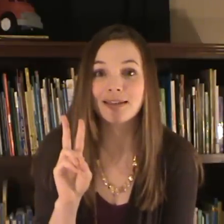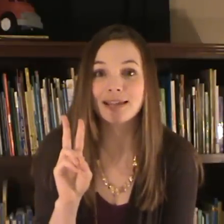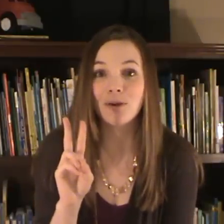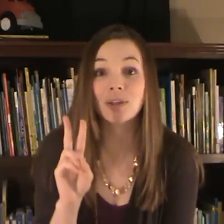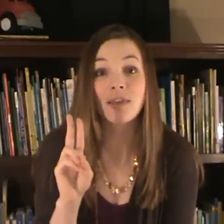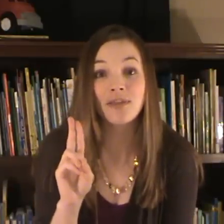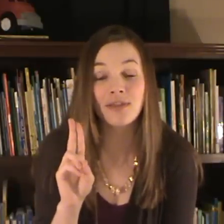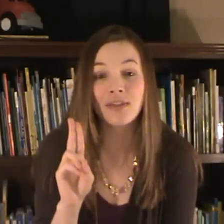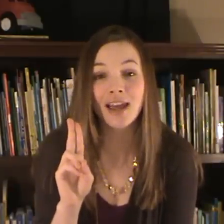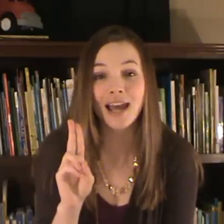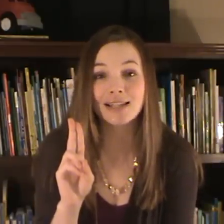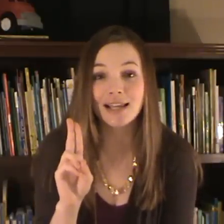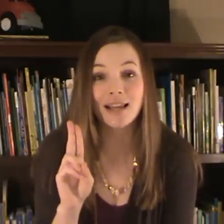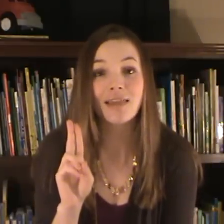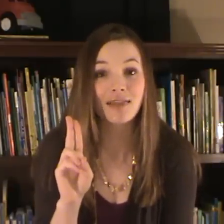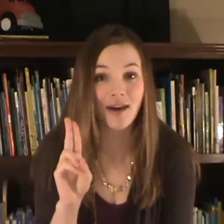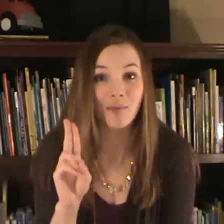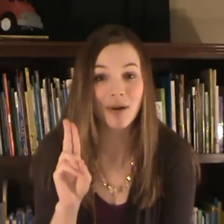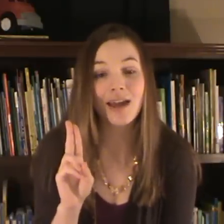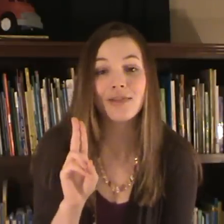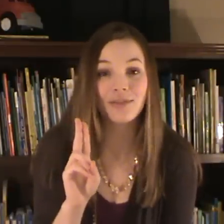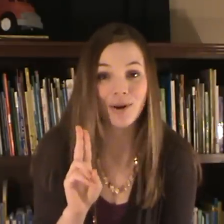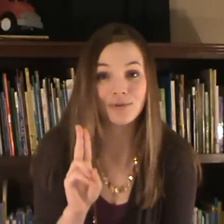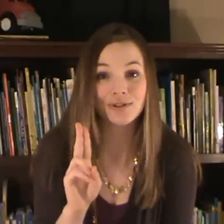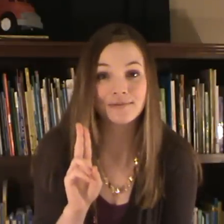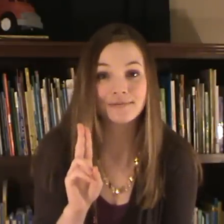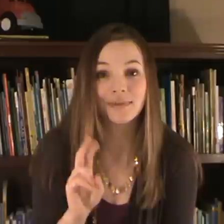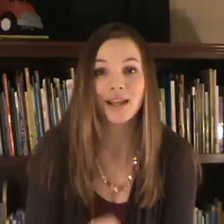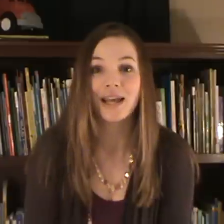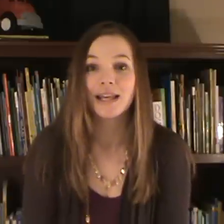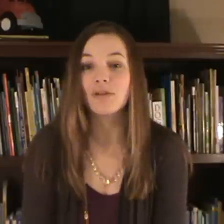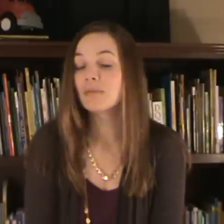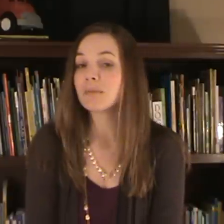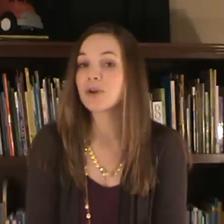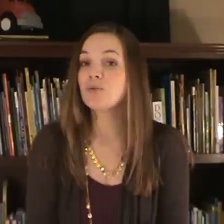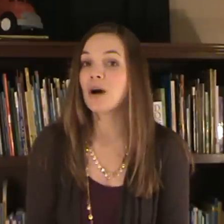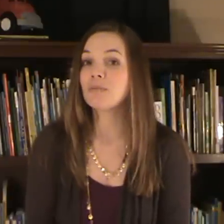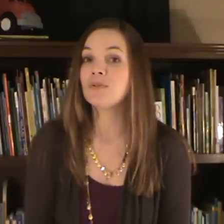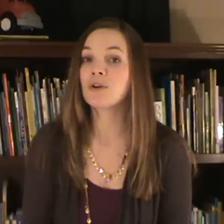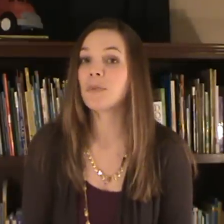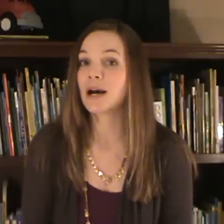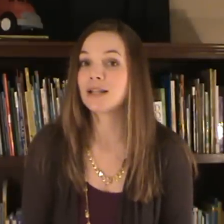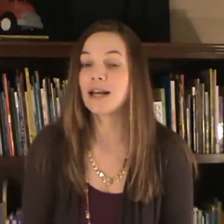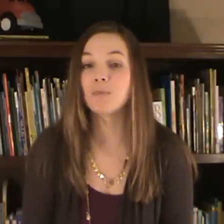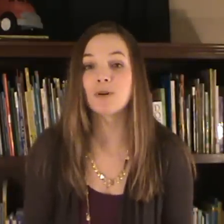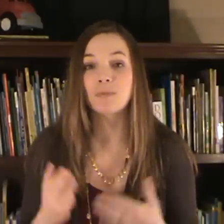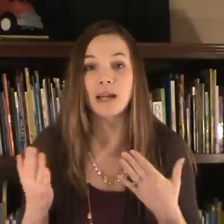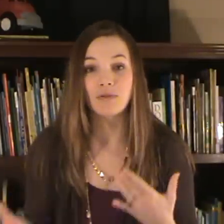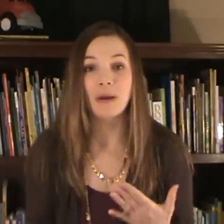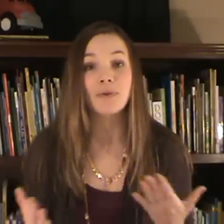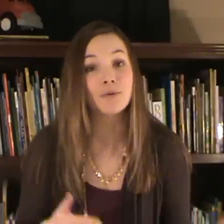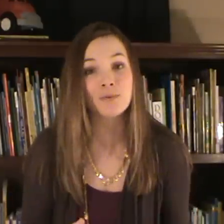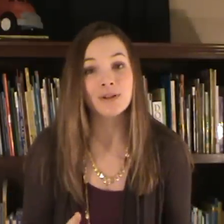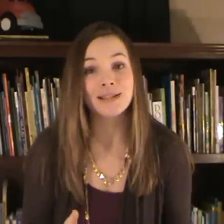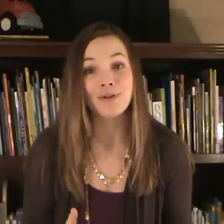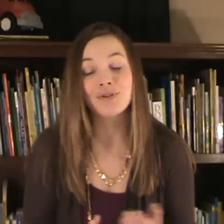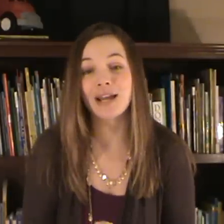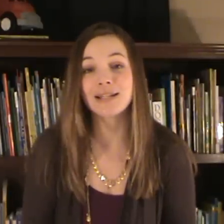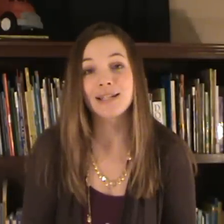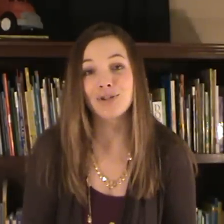the sound TH as in thumb and throat. Now remember you want to move your body to help your brain. Remember the words that you're trying to teach